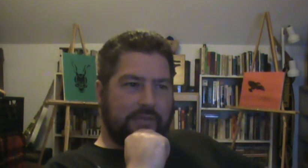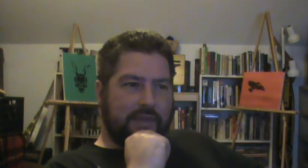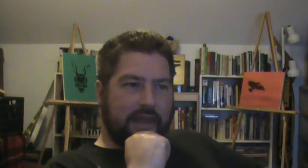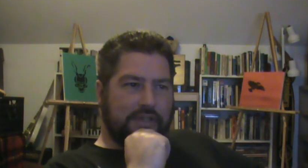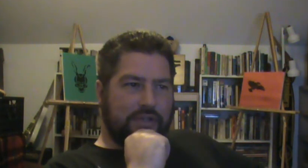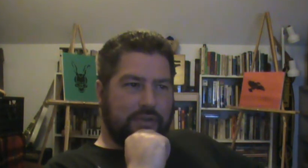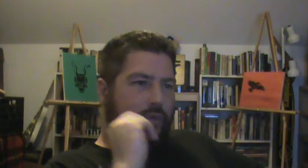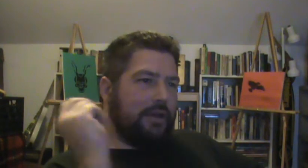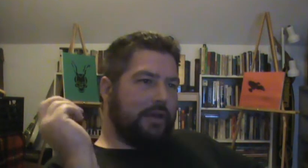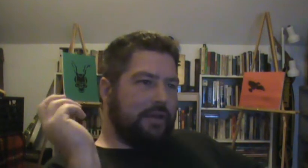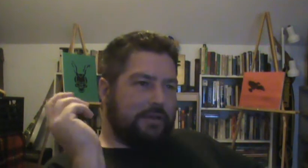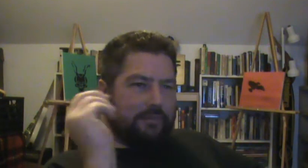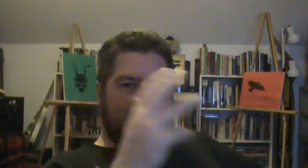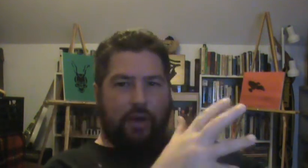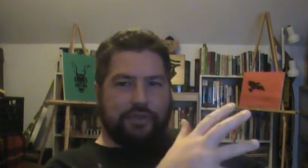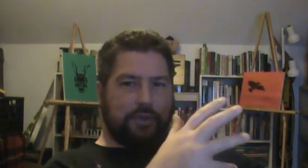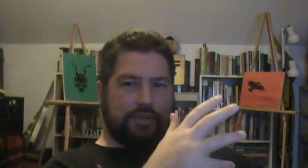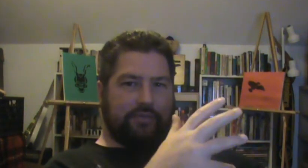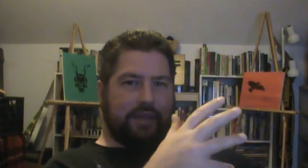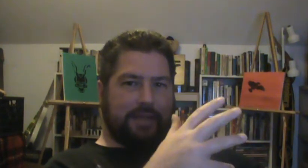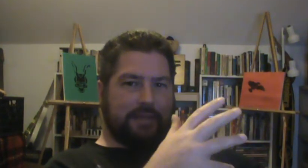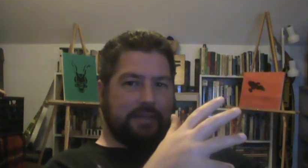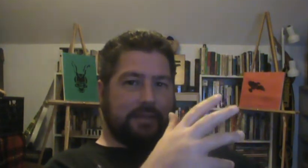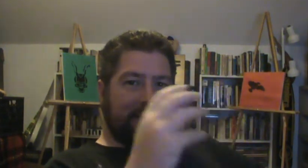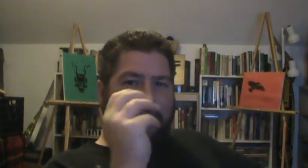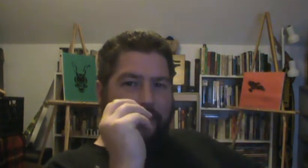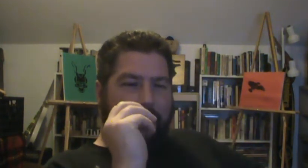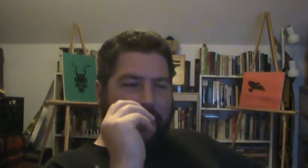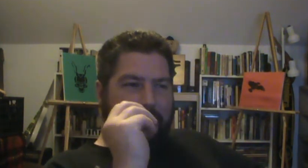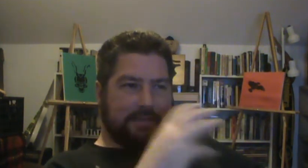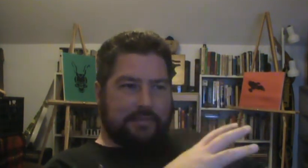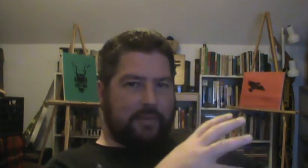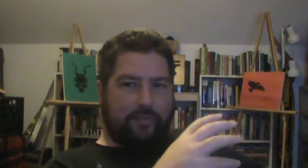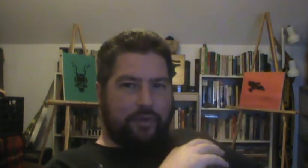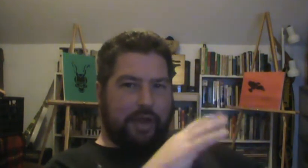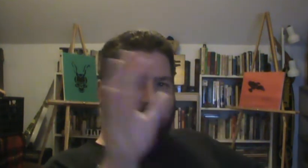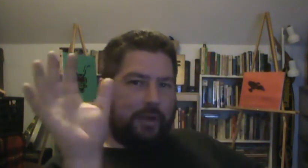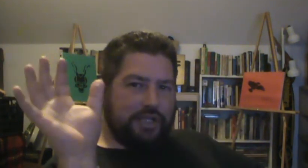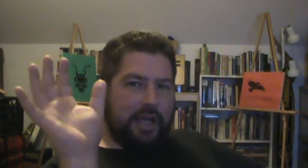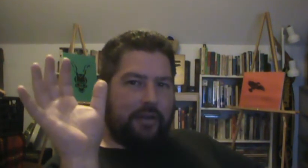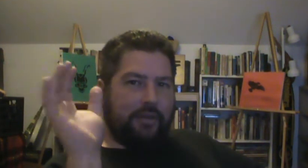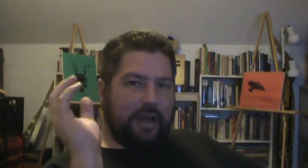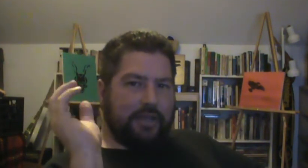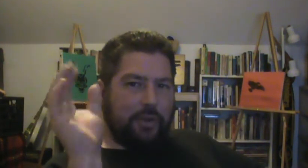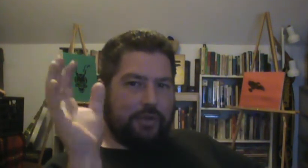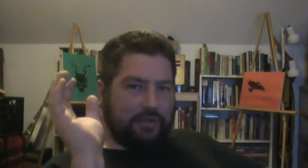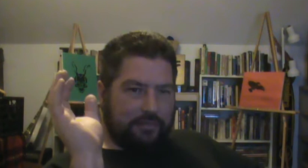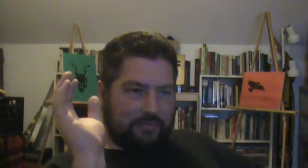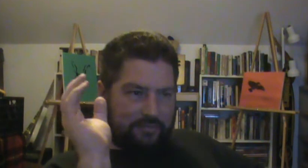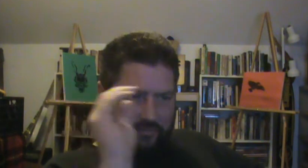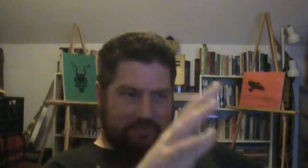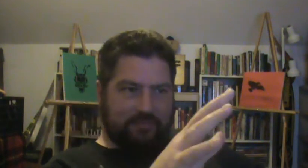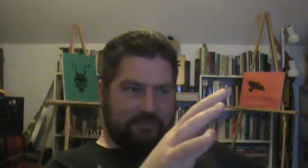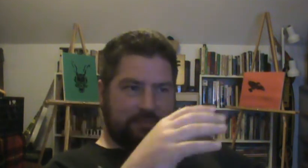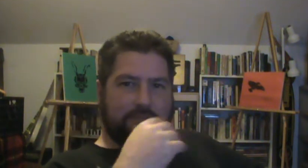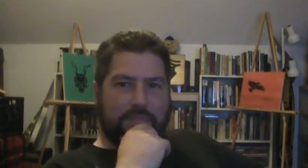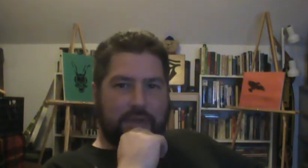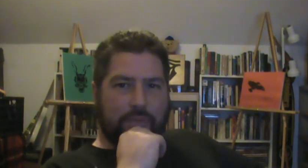in that too. All sorts of things that I've put out on my channel that I don't, you know,